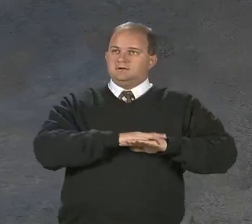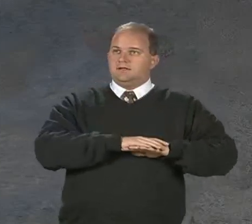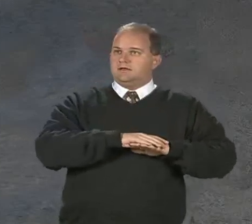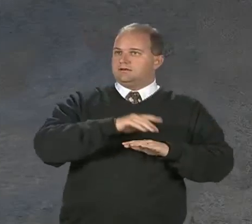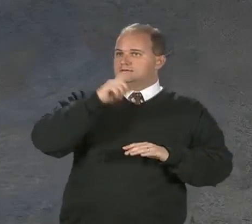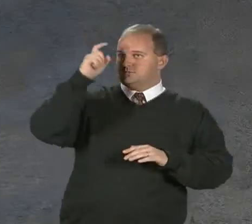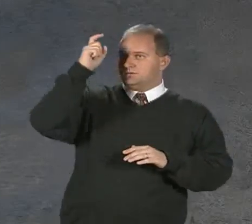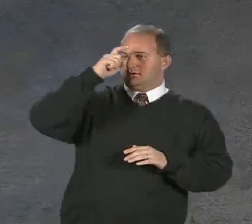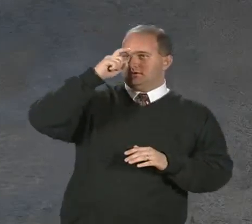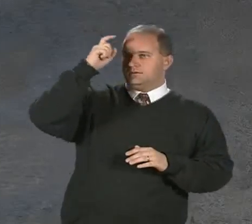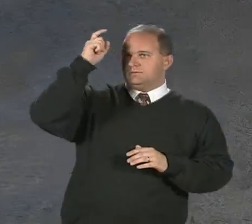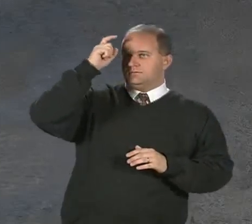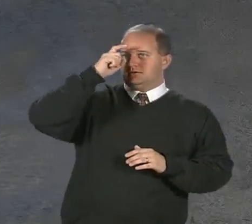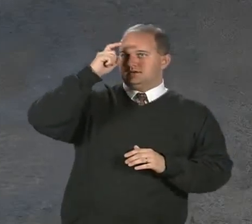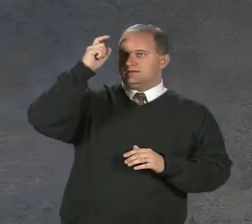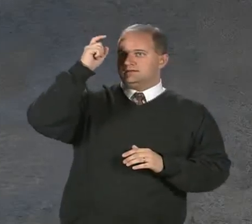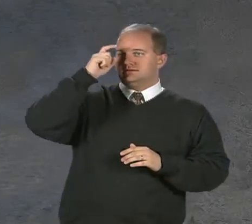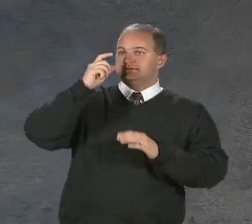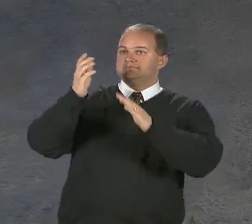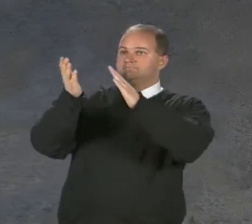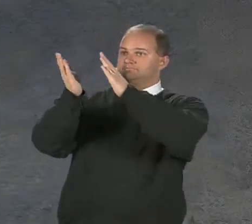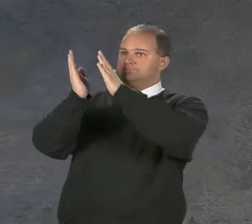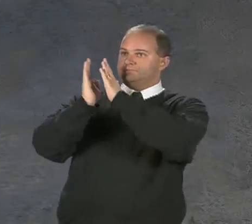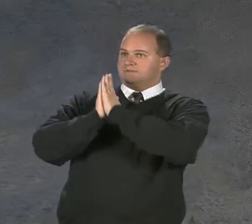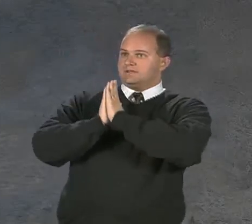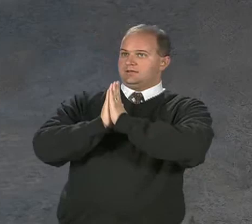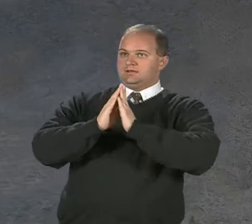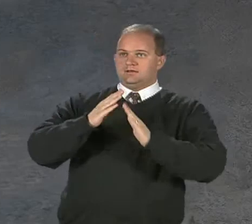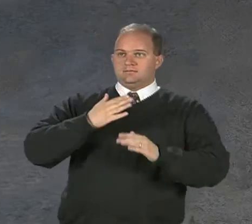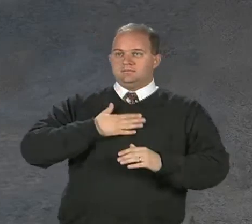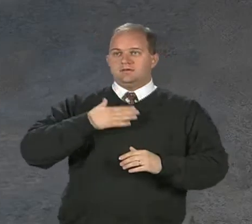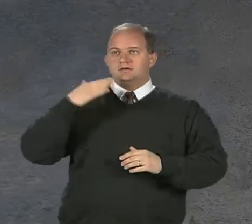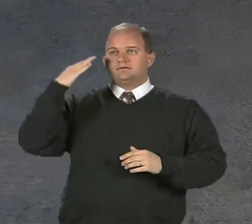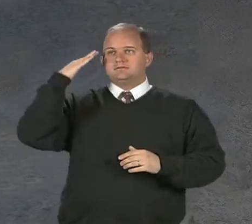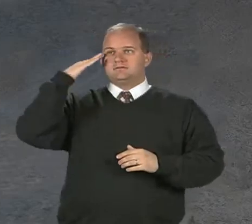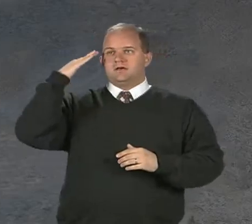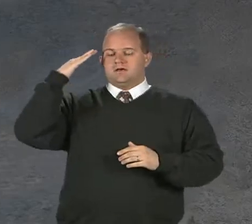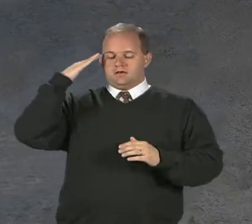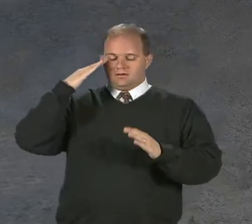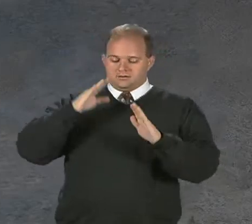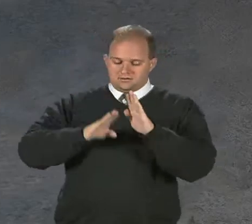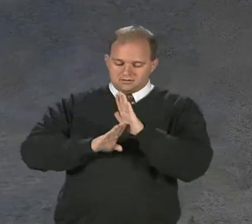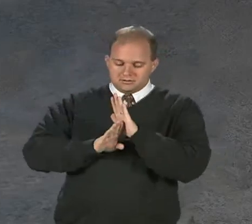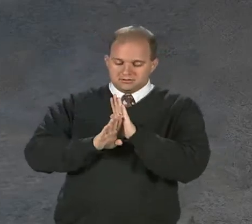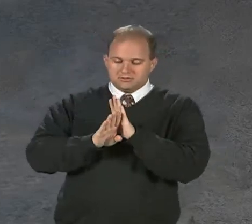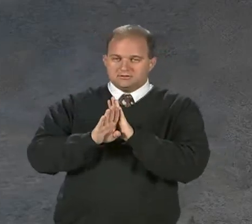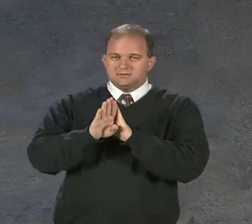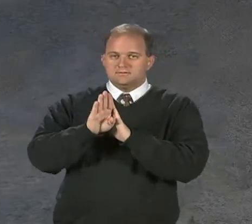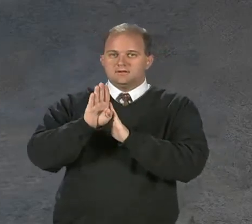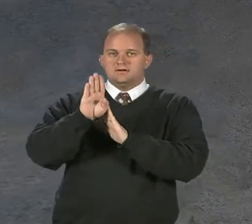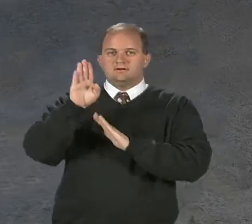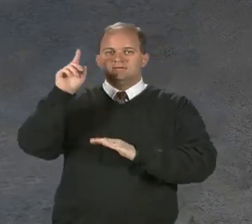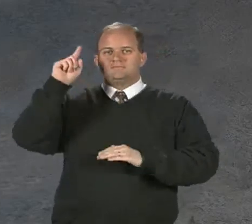blessed with wisdom, And may knowledge fill